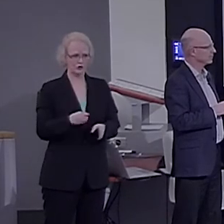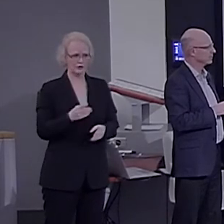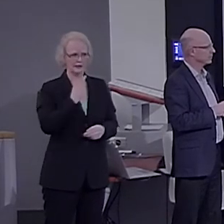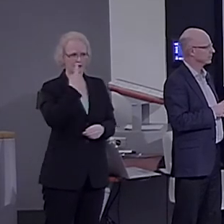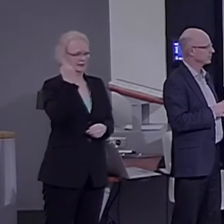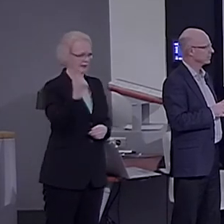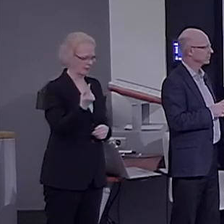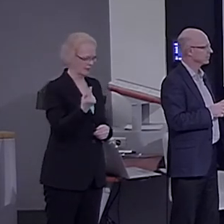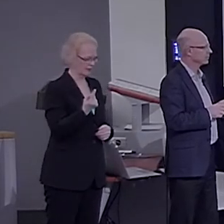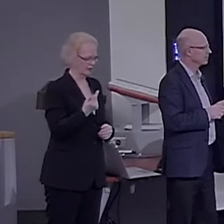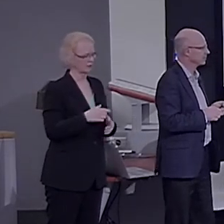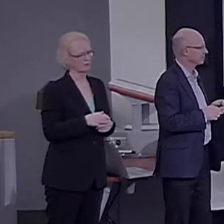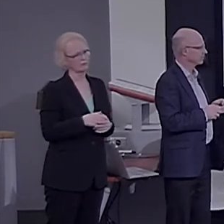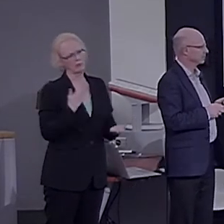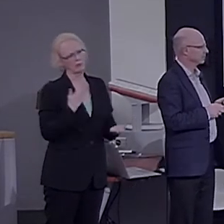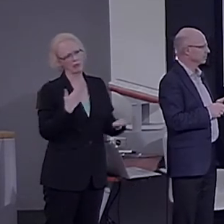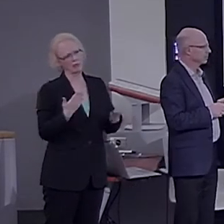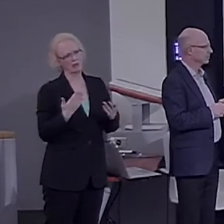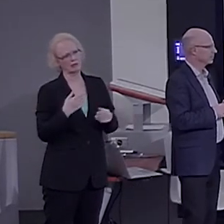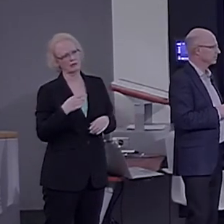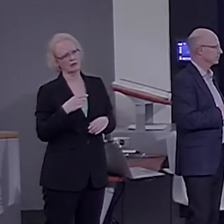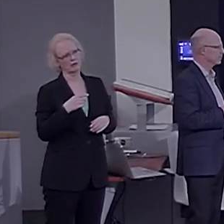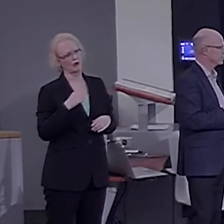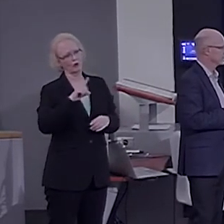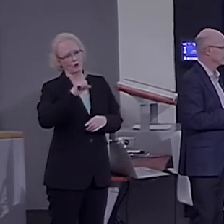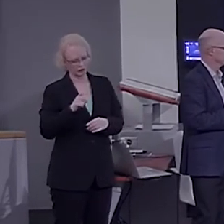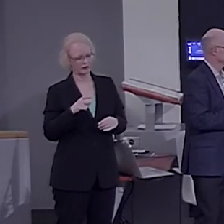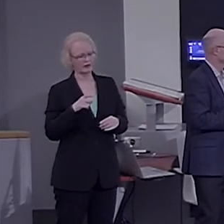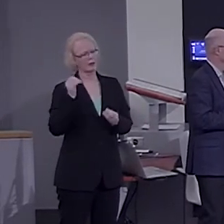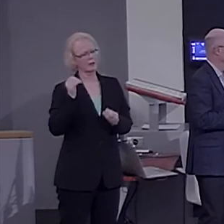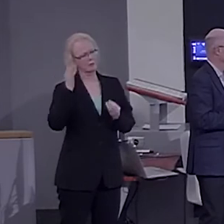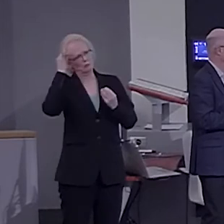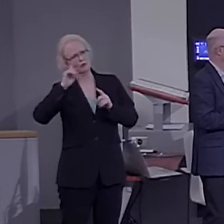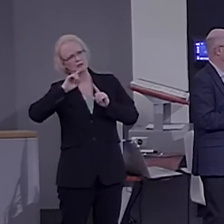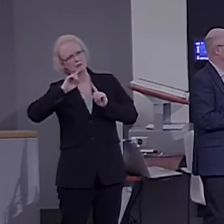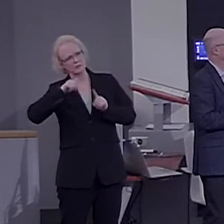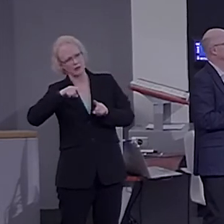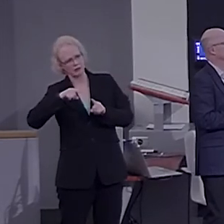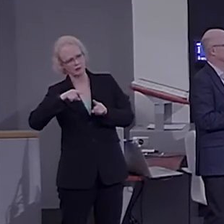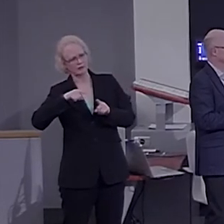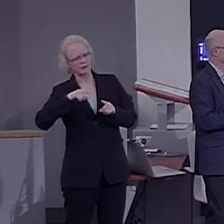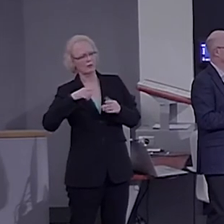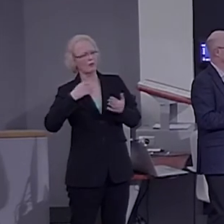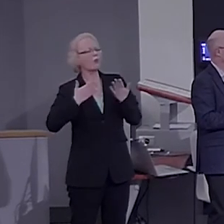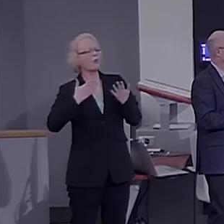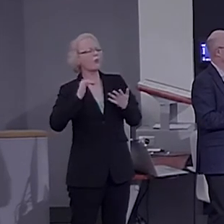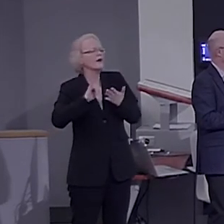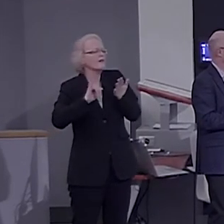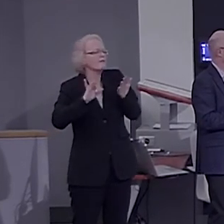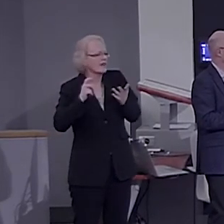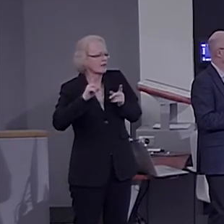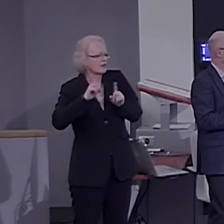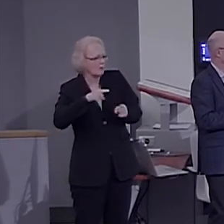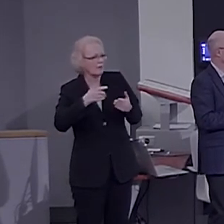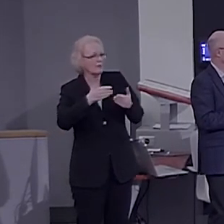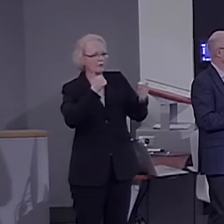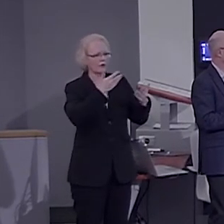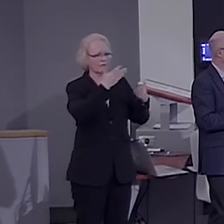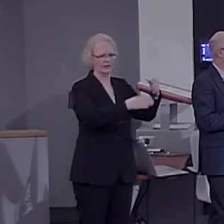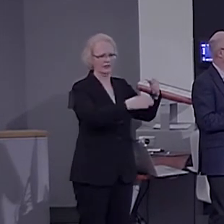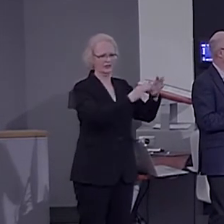you say a question, you formulate a response before they finish their sentence. And the delay time between your